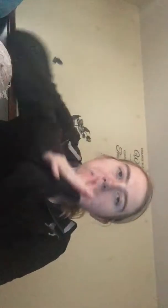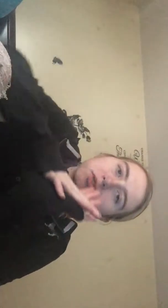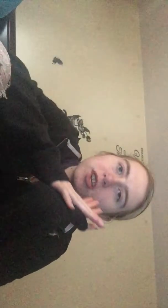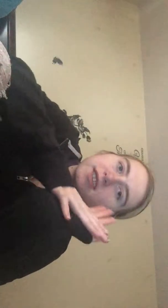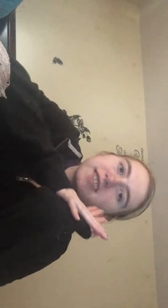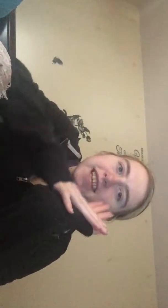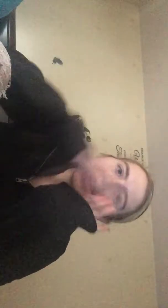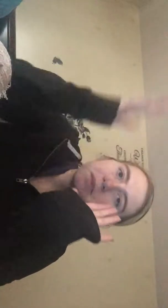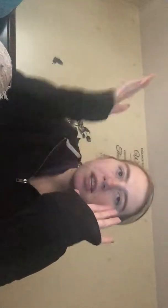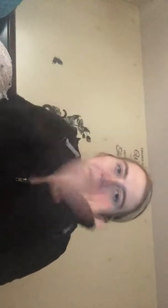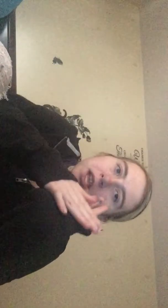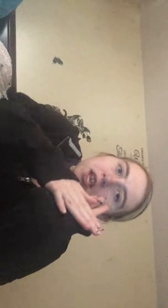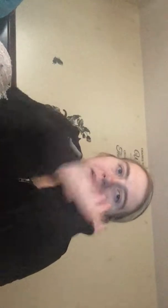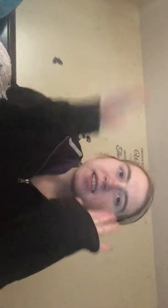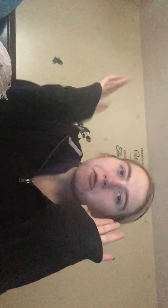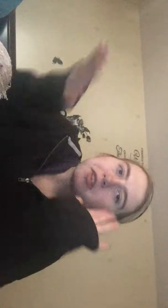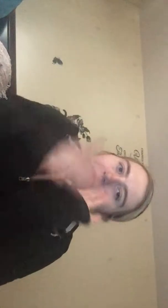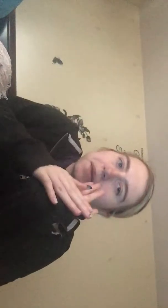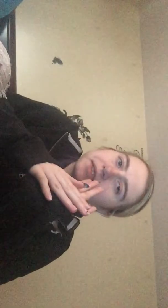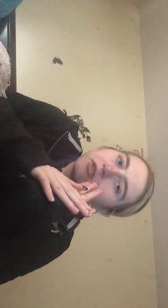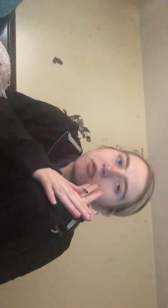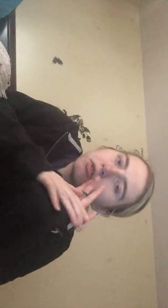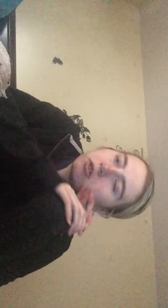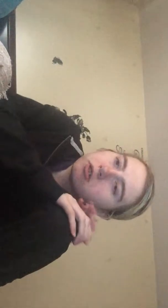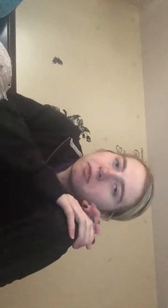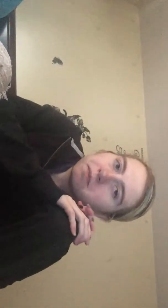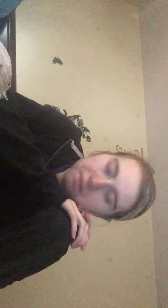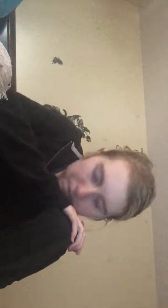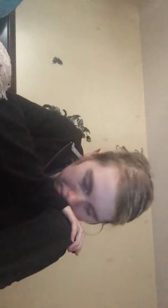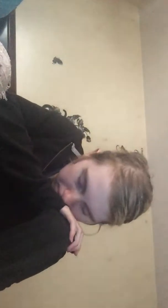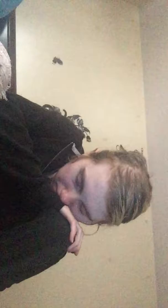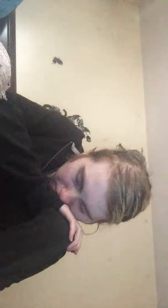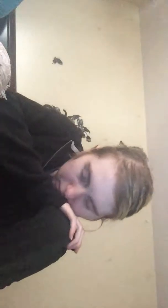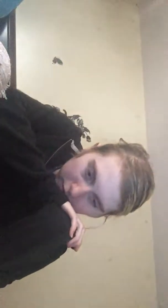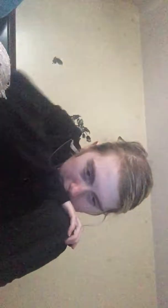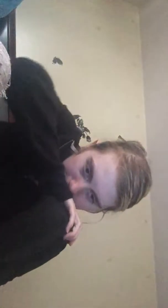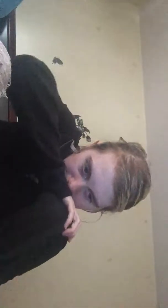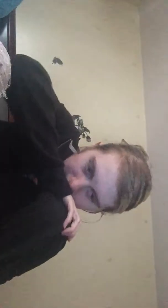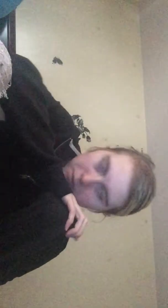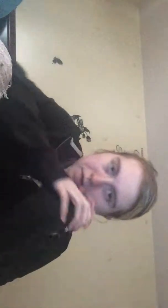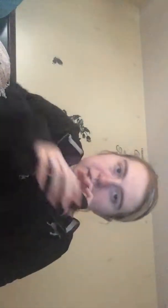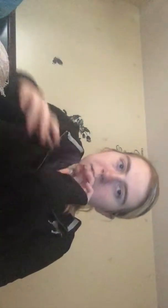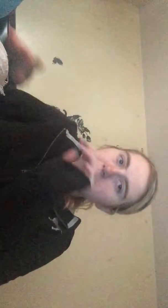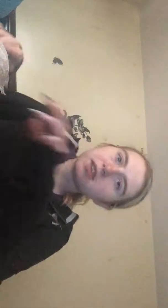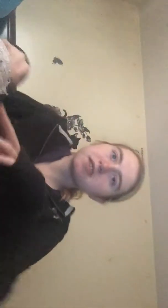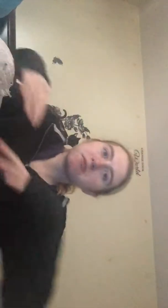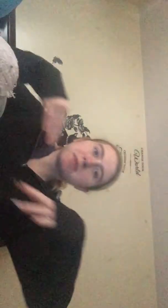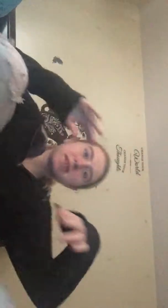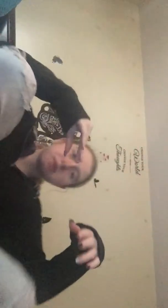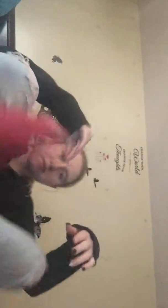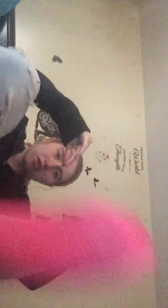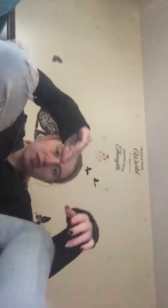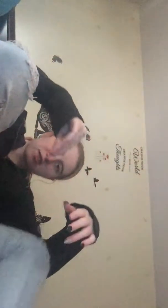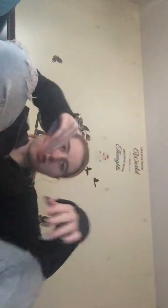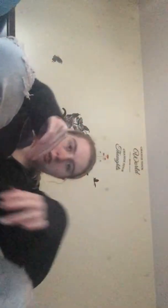mom tried getting me because I don't like the bicycle girl excuse me because it reminds me of jigsaw